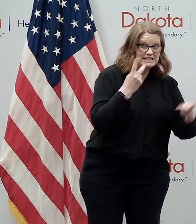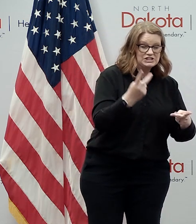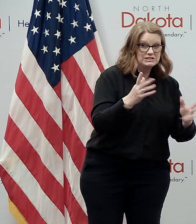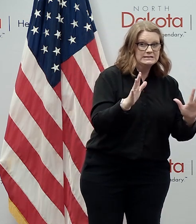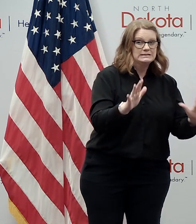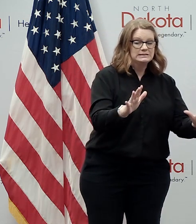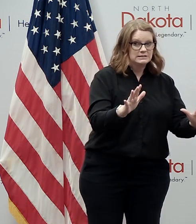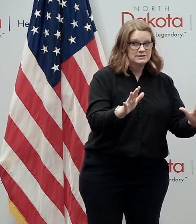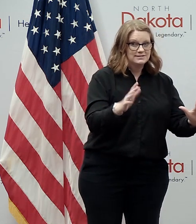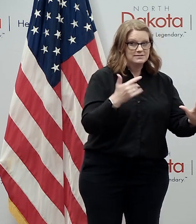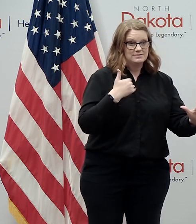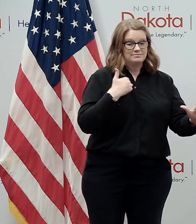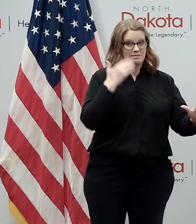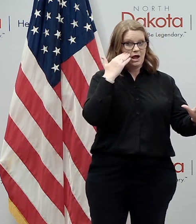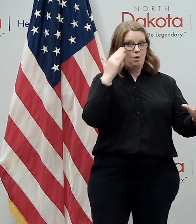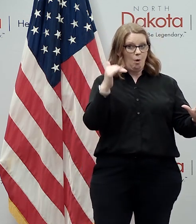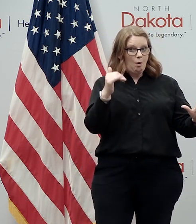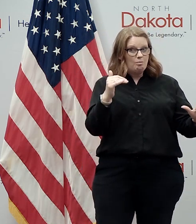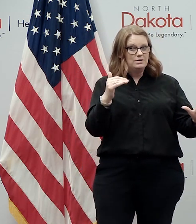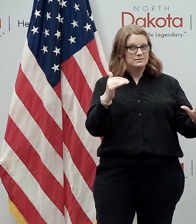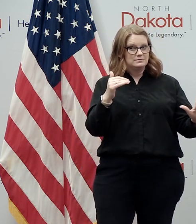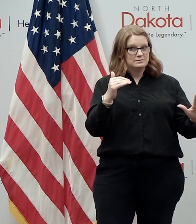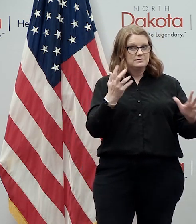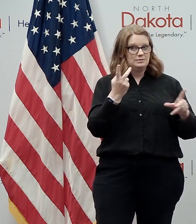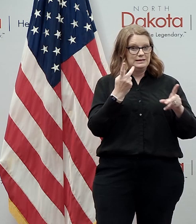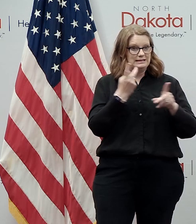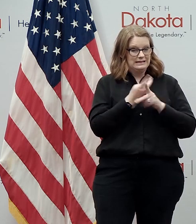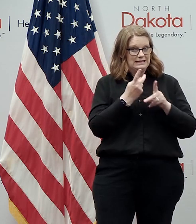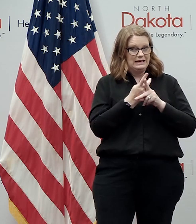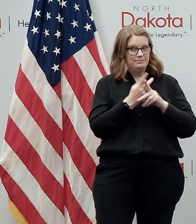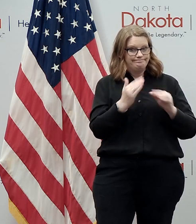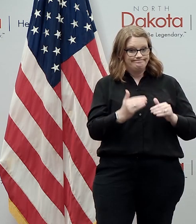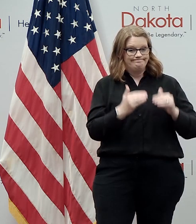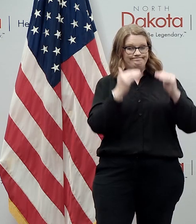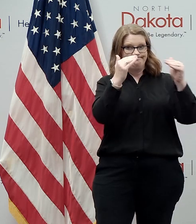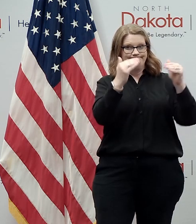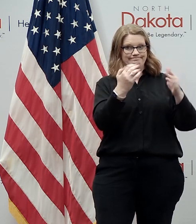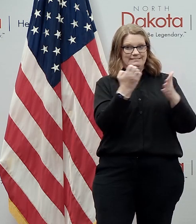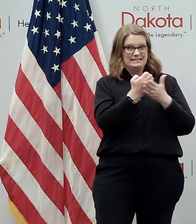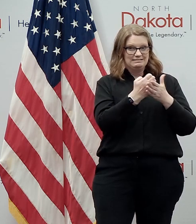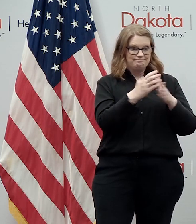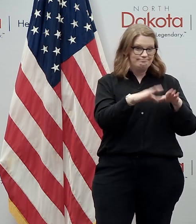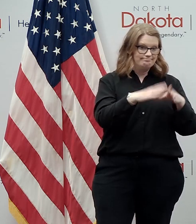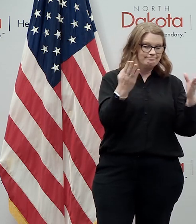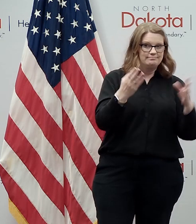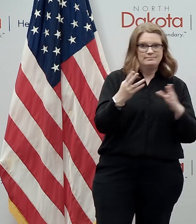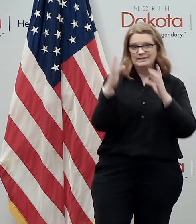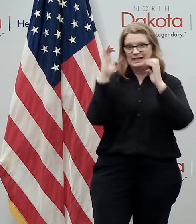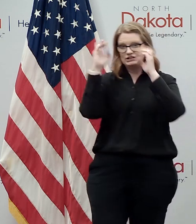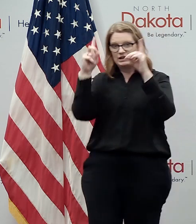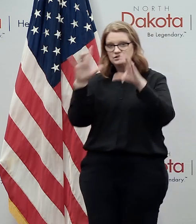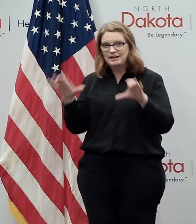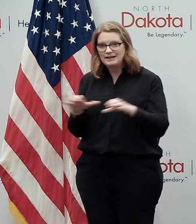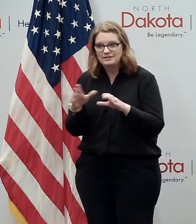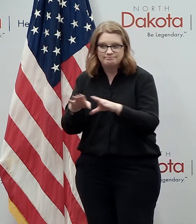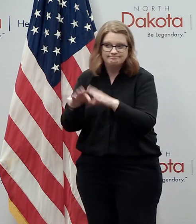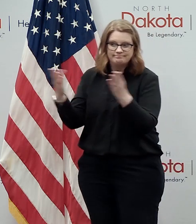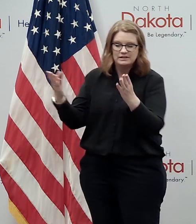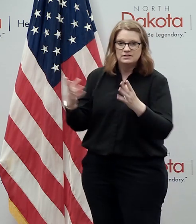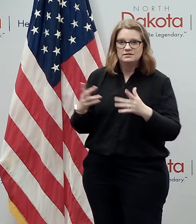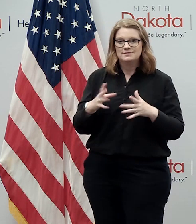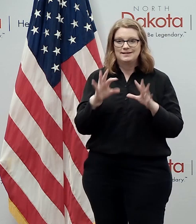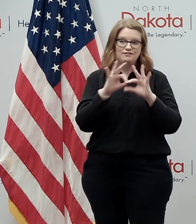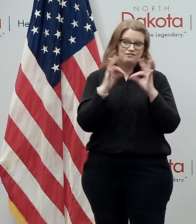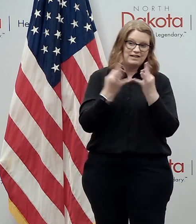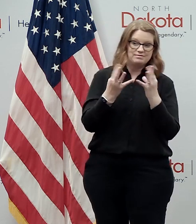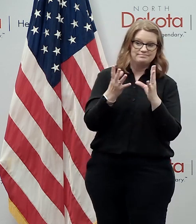keep increasing the amount of economic activity uh educational activity uh family connected in a fast